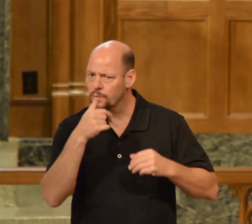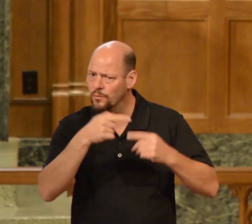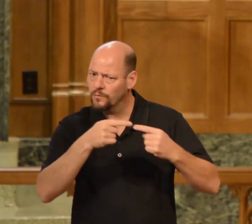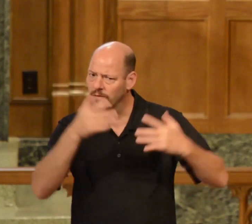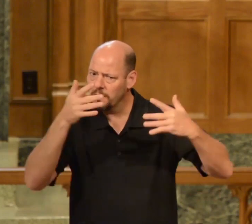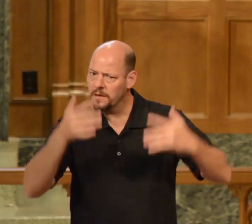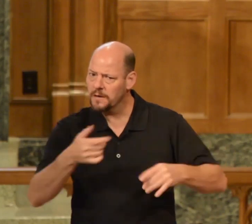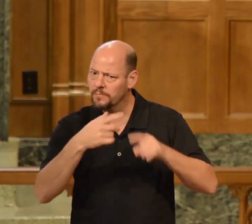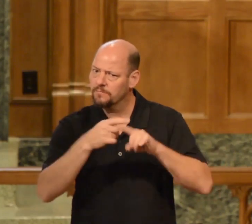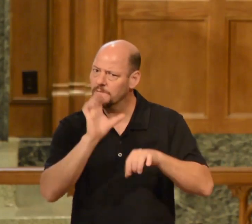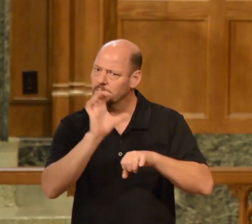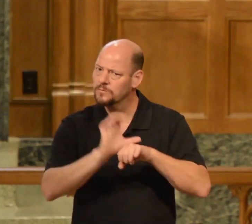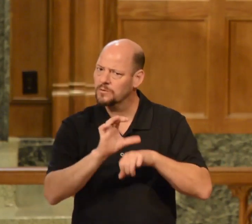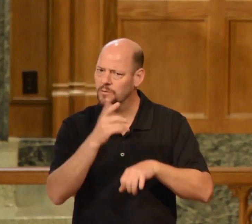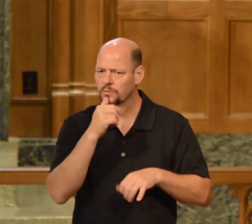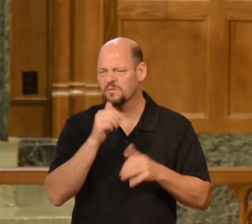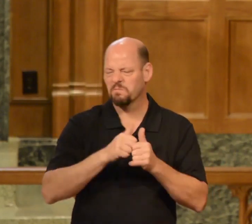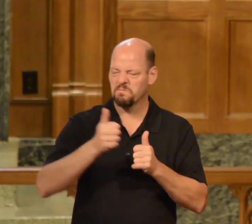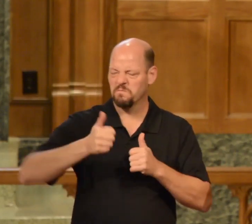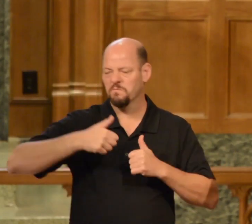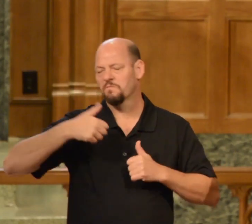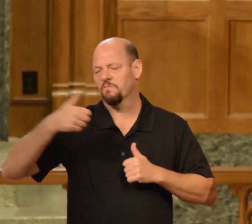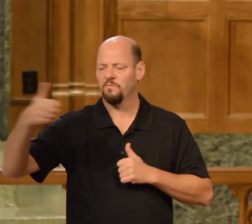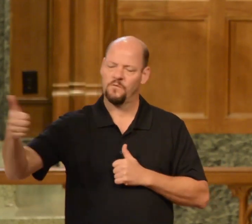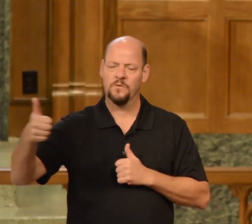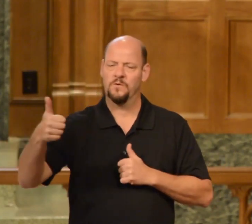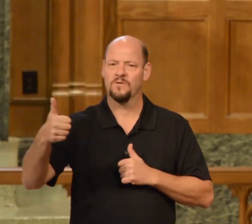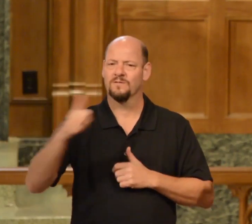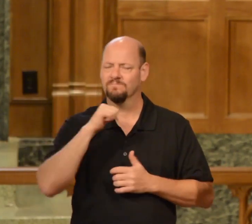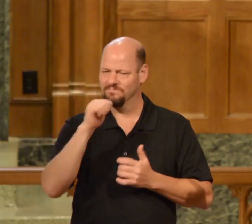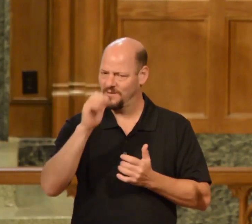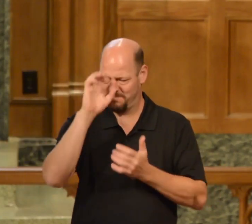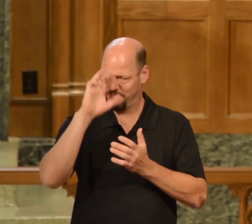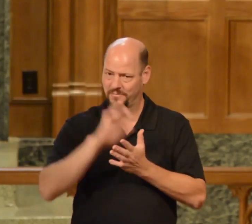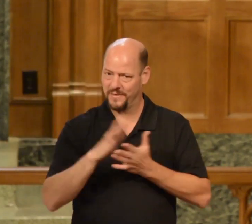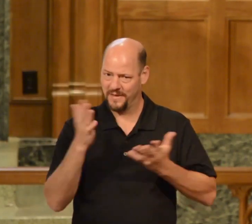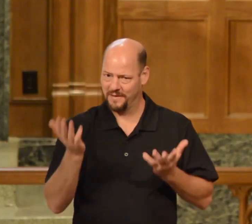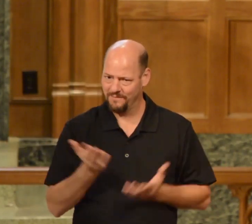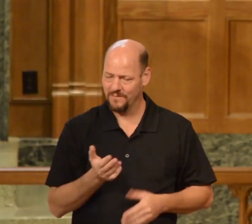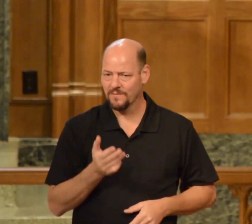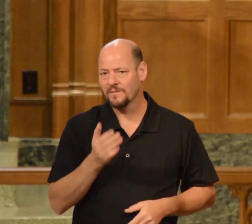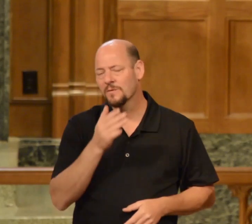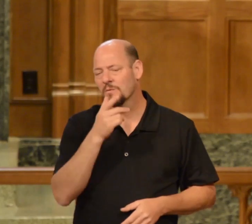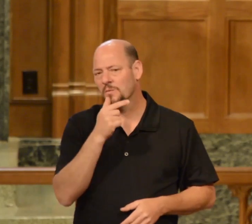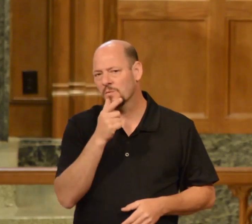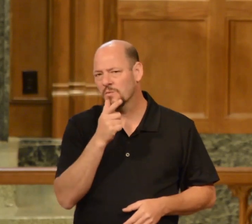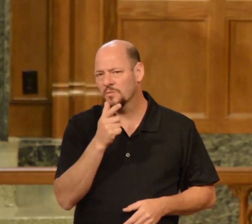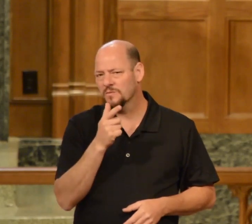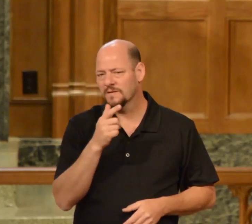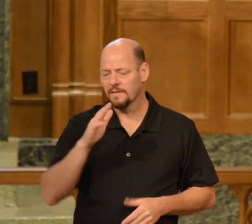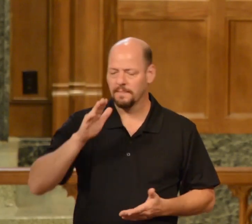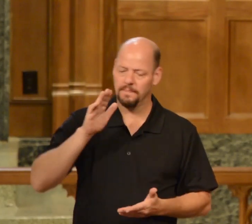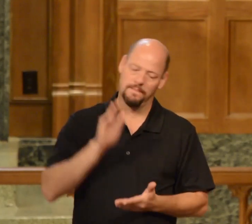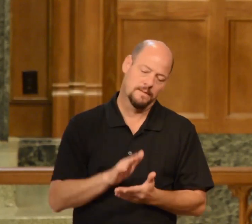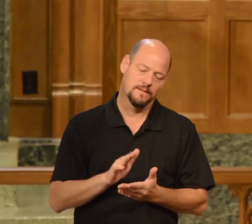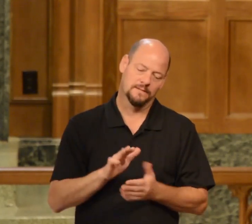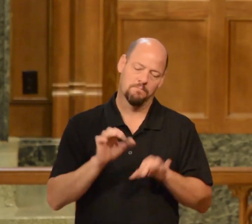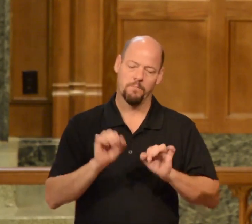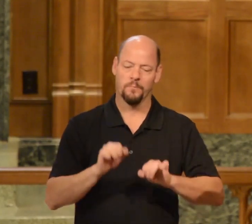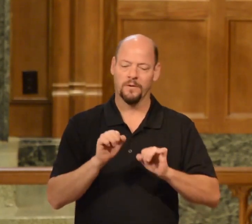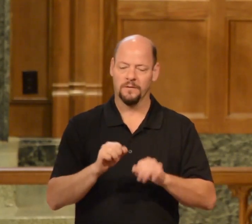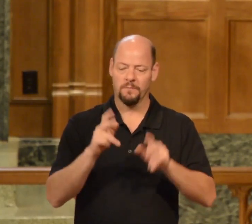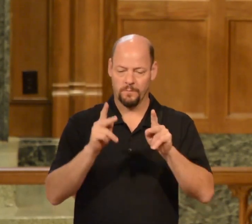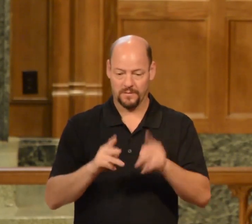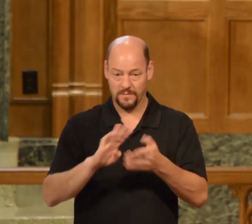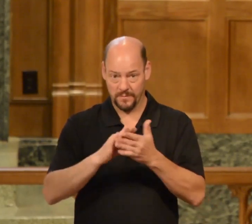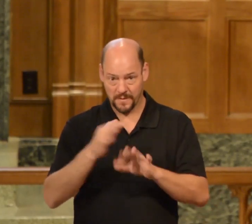the farthest person from being a Christian who is the least likely person to end up as a pastor you know